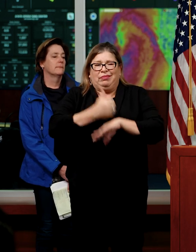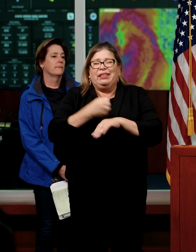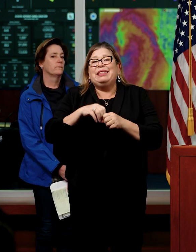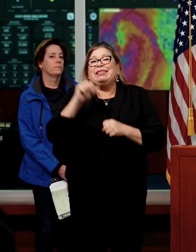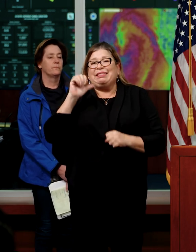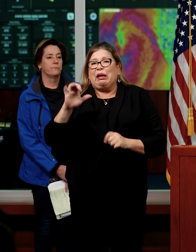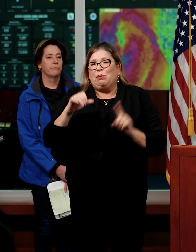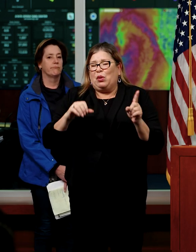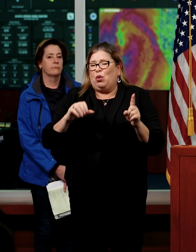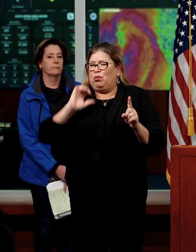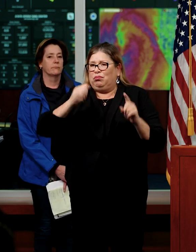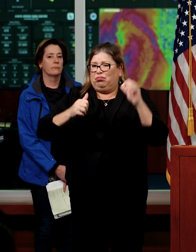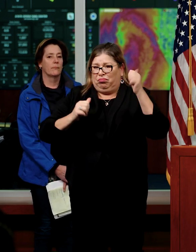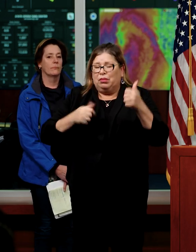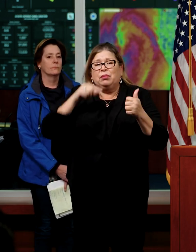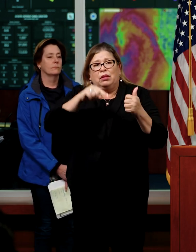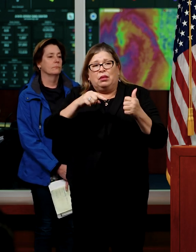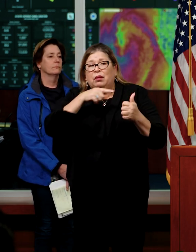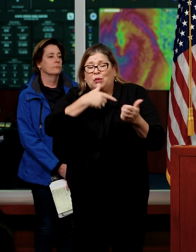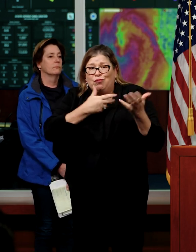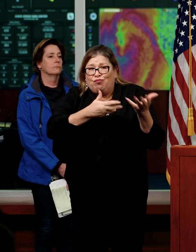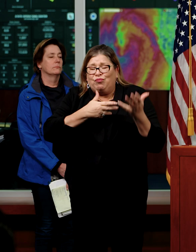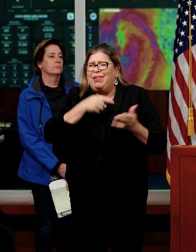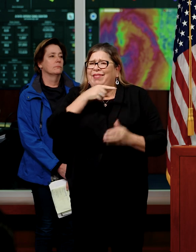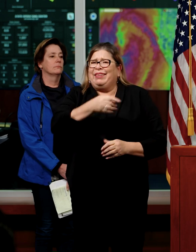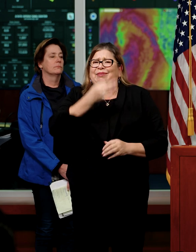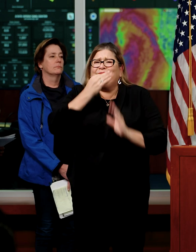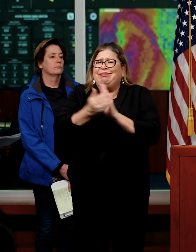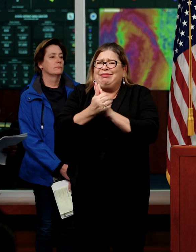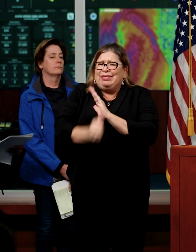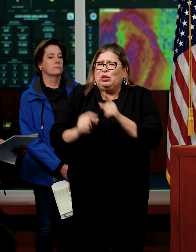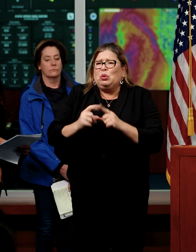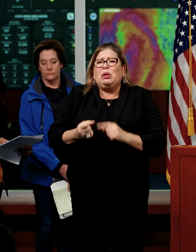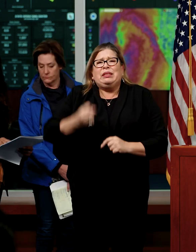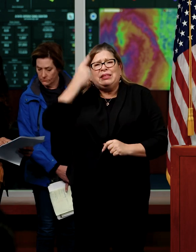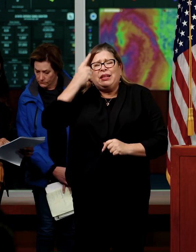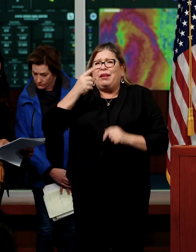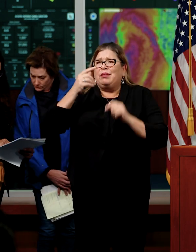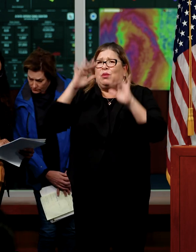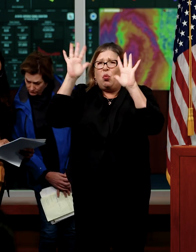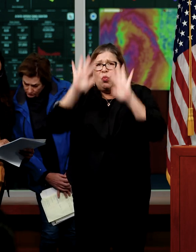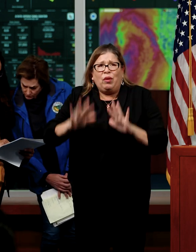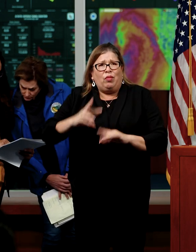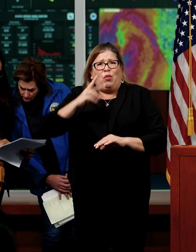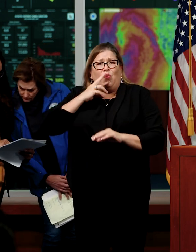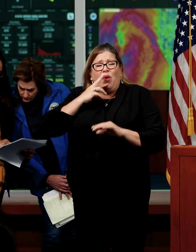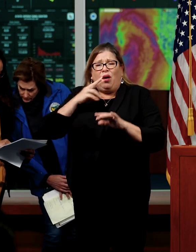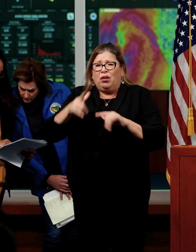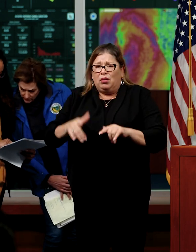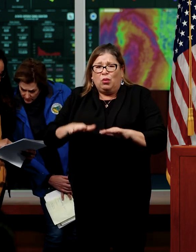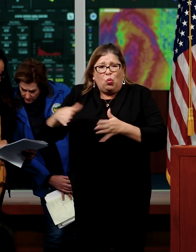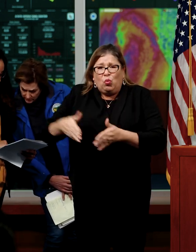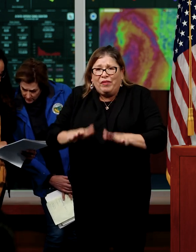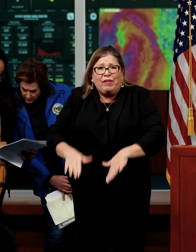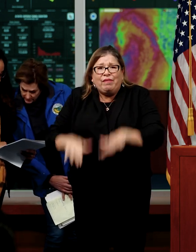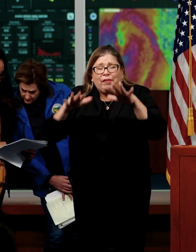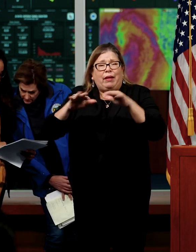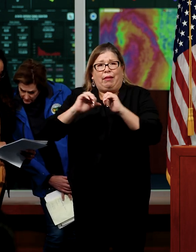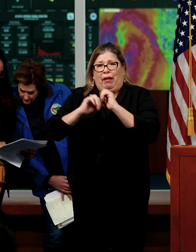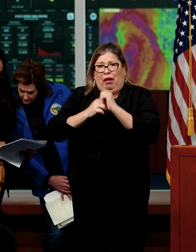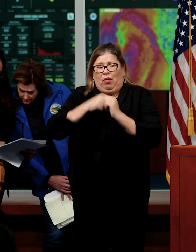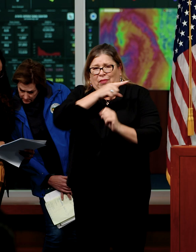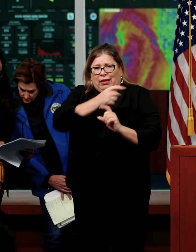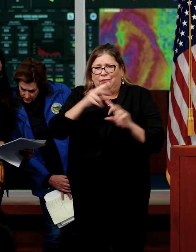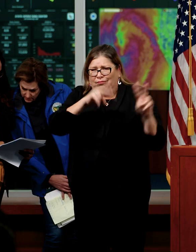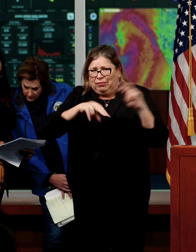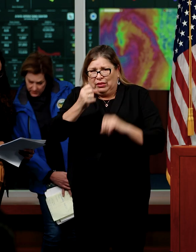They're really the experts in understanding the hydrology of these storms and how they're impacting flood risk. And an important point of